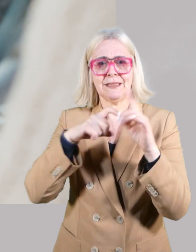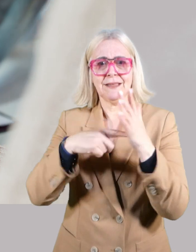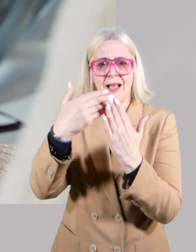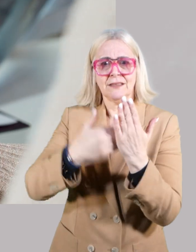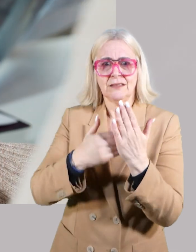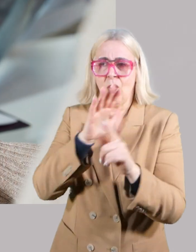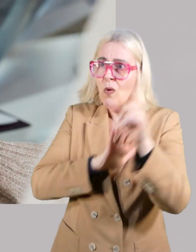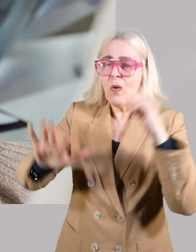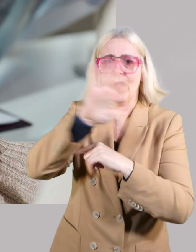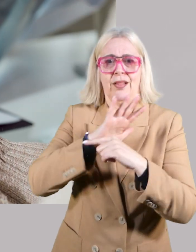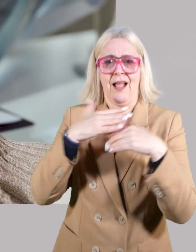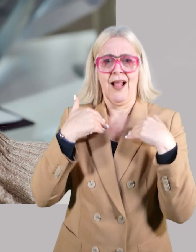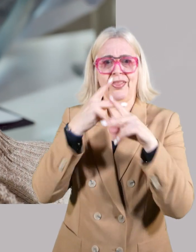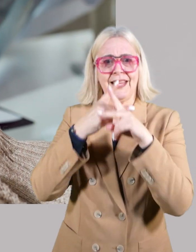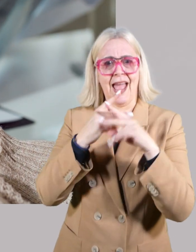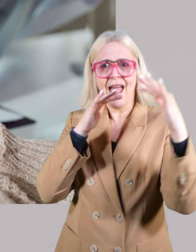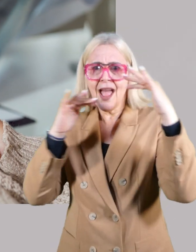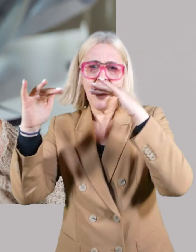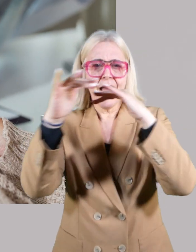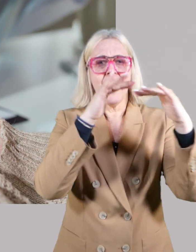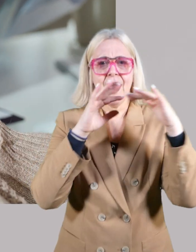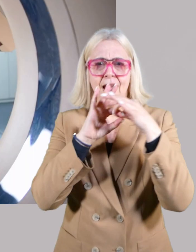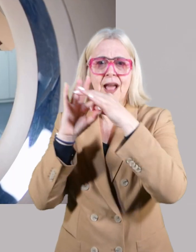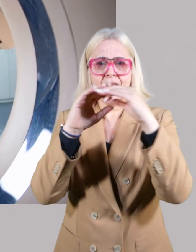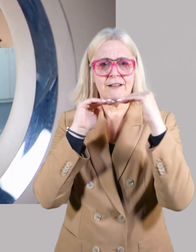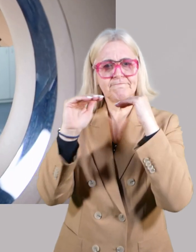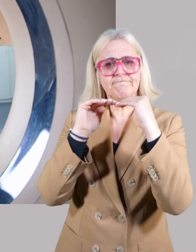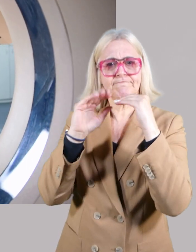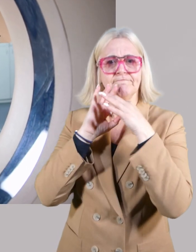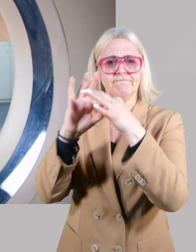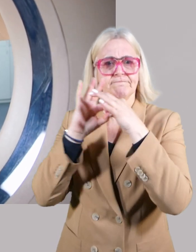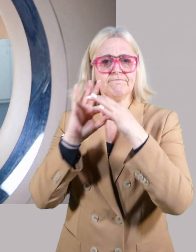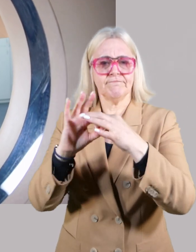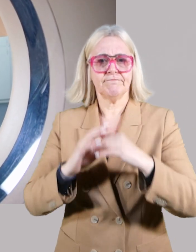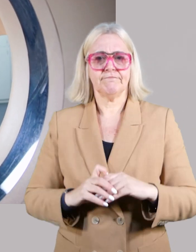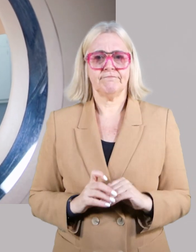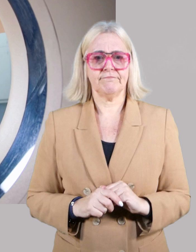be the key to standardise and harmonise MDT discussion across the healthcare realities.